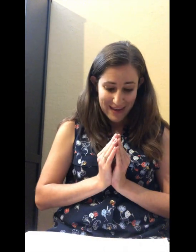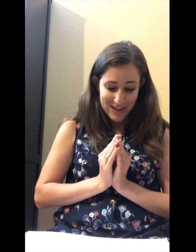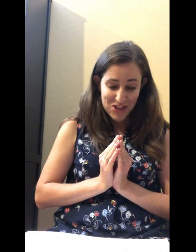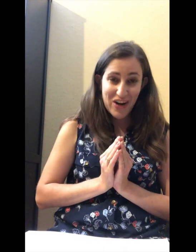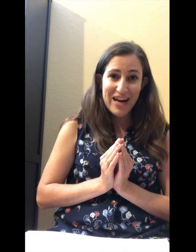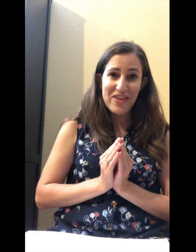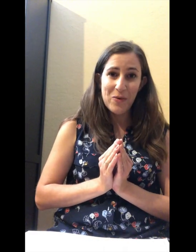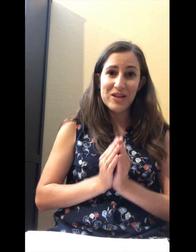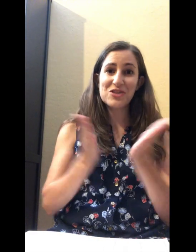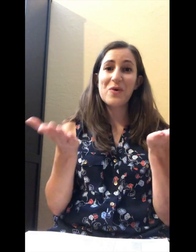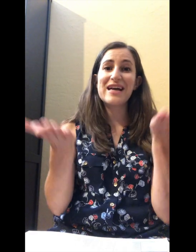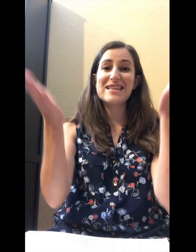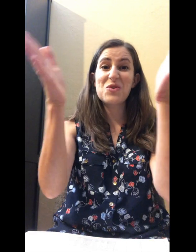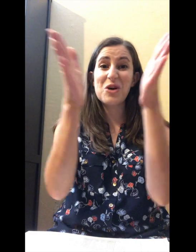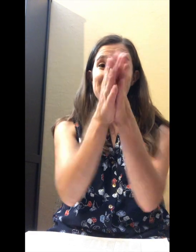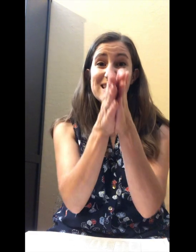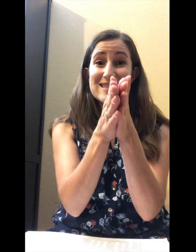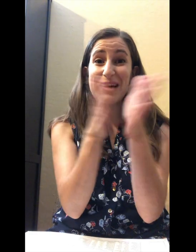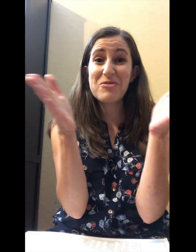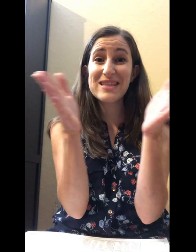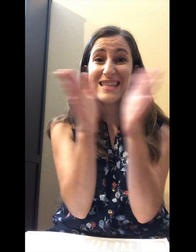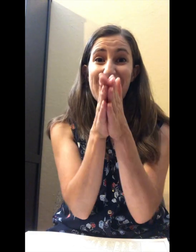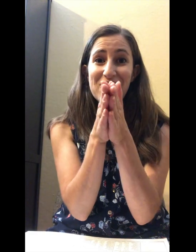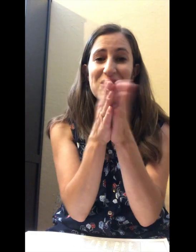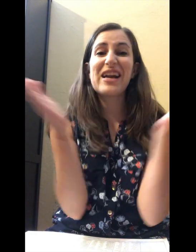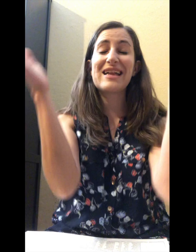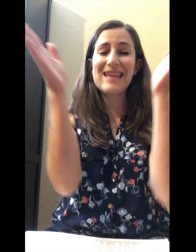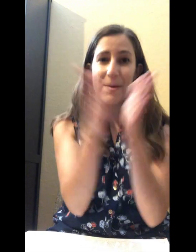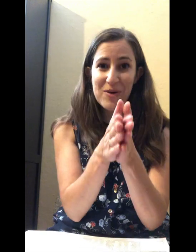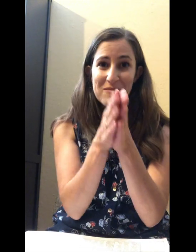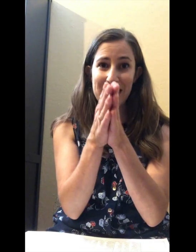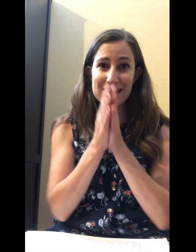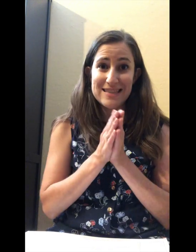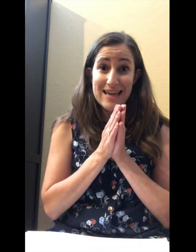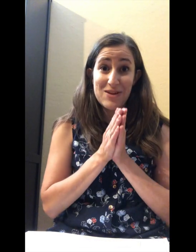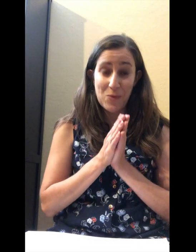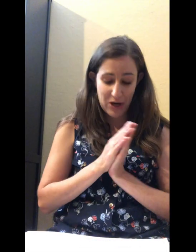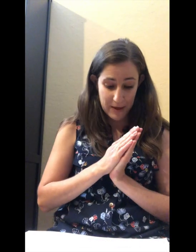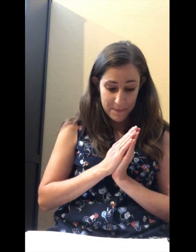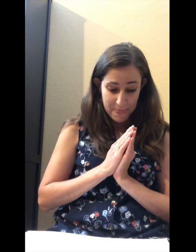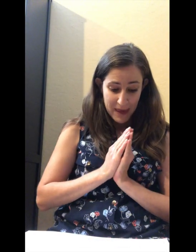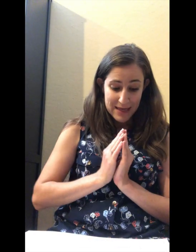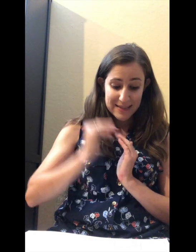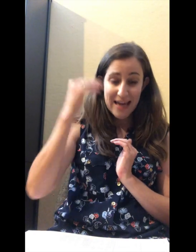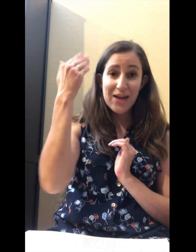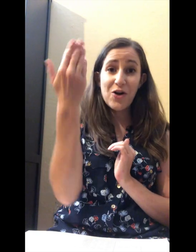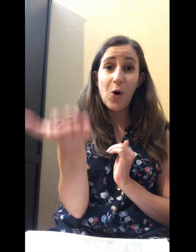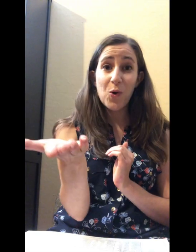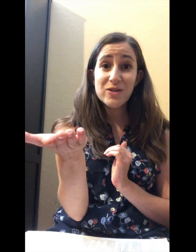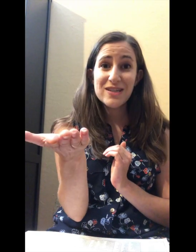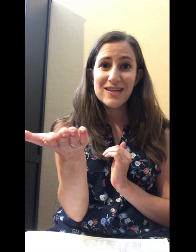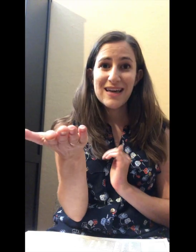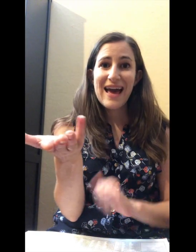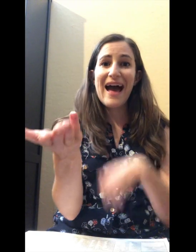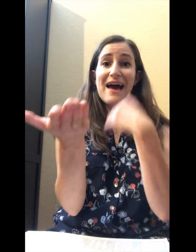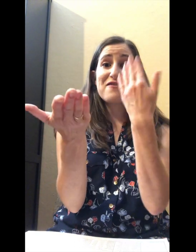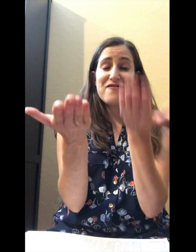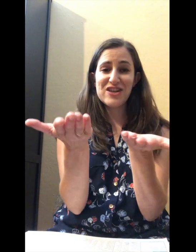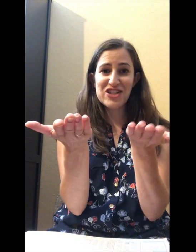Let's try another one. So when I say the word is and I put it together, you're gonna clap with me and say the word. Say gold. Add fish